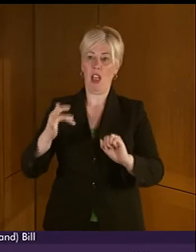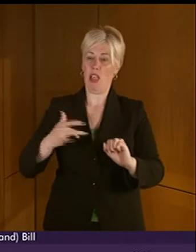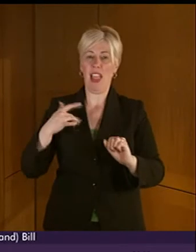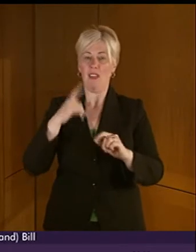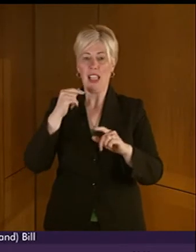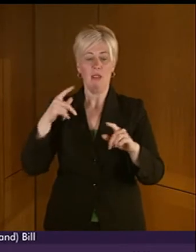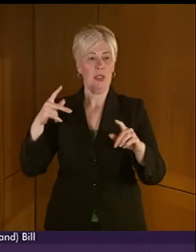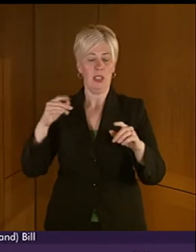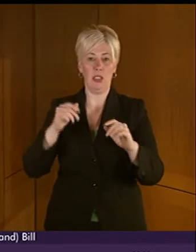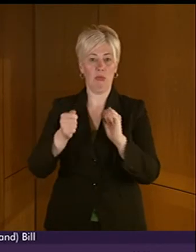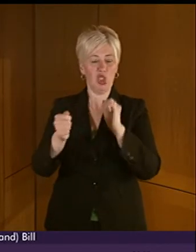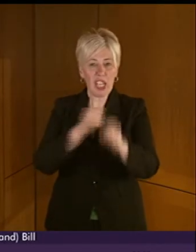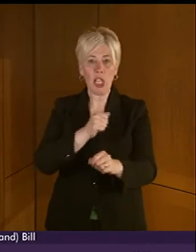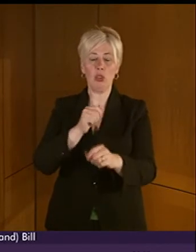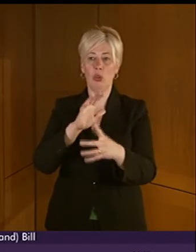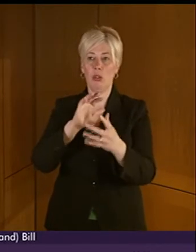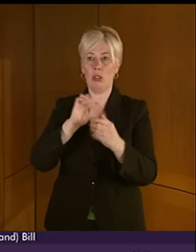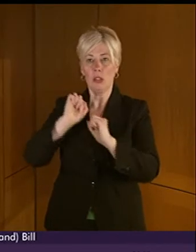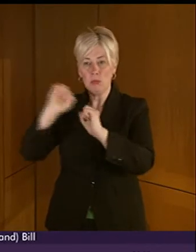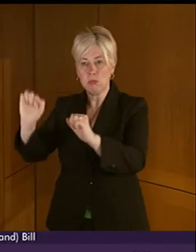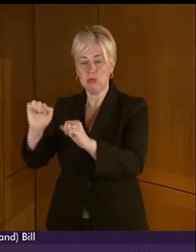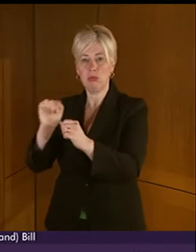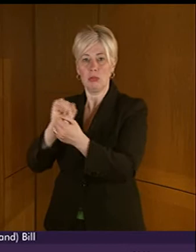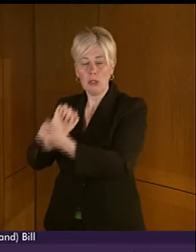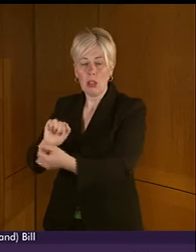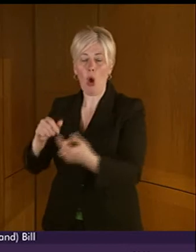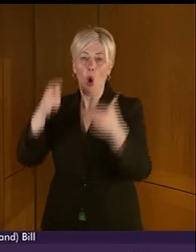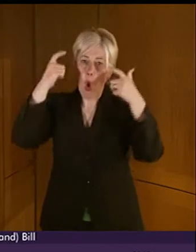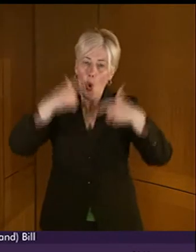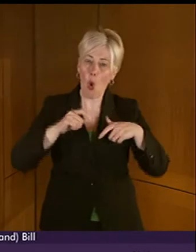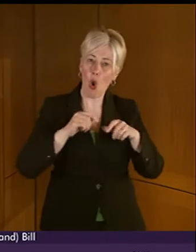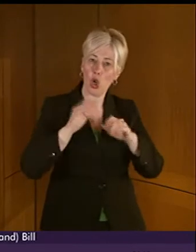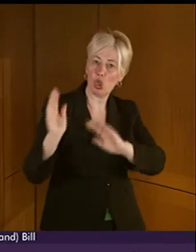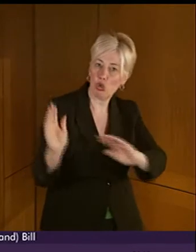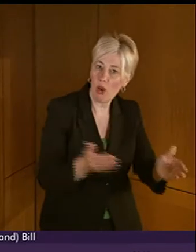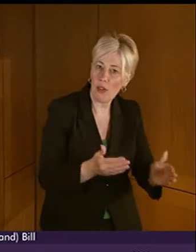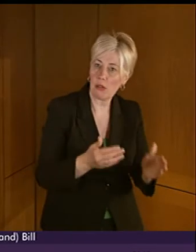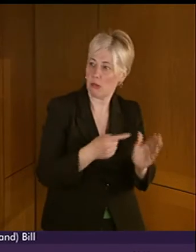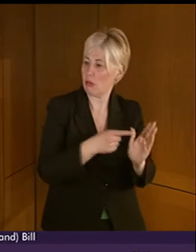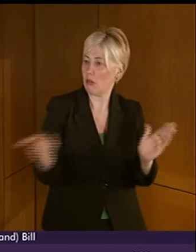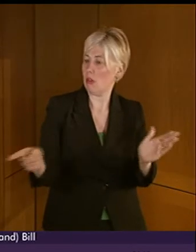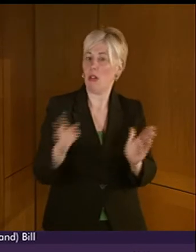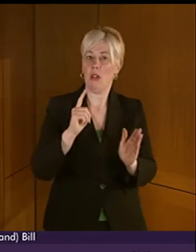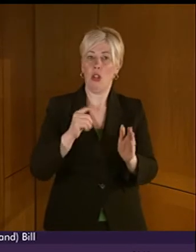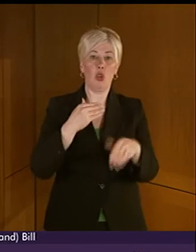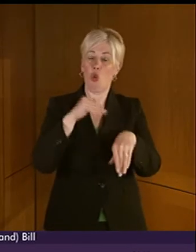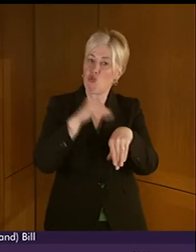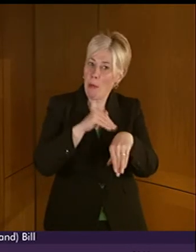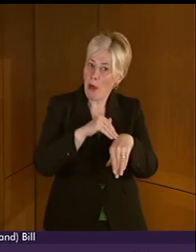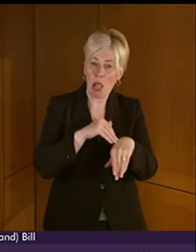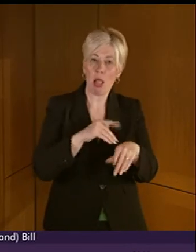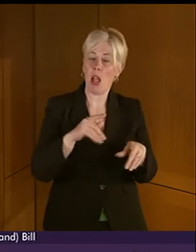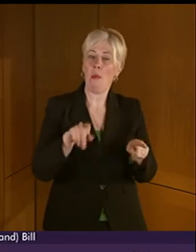under discussion. The Scottish Court Service, this would apply not only in criminal proceedings,